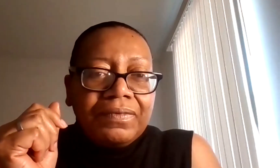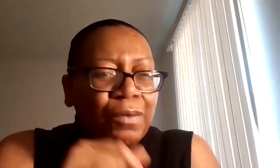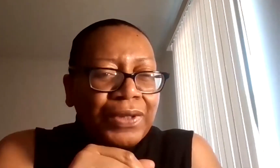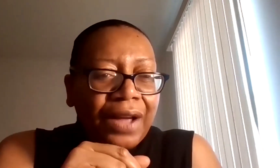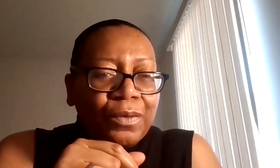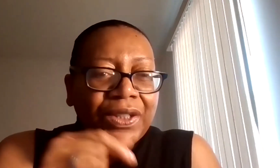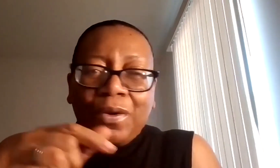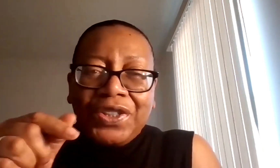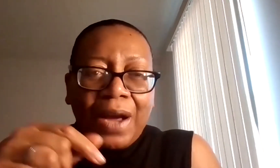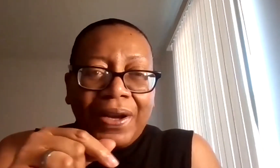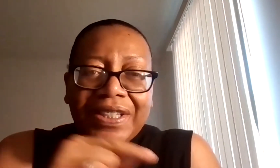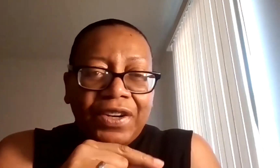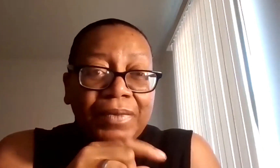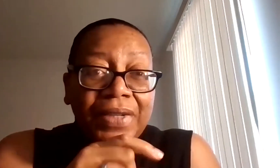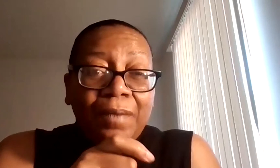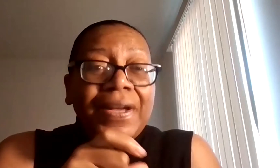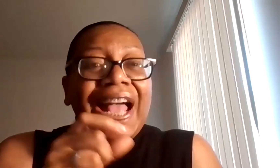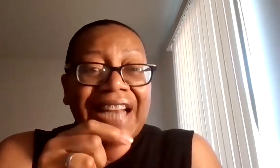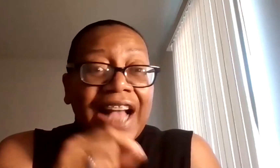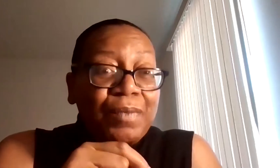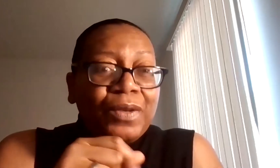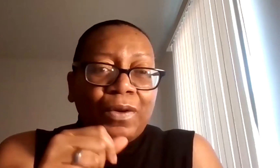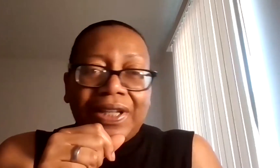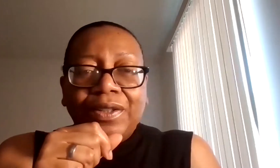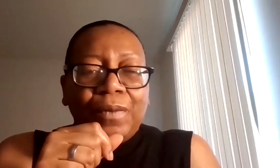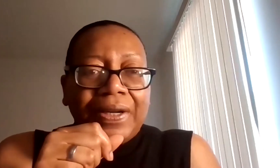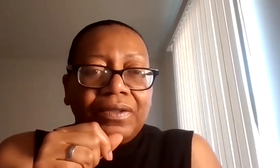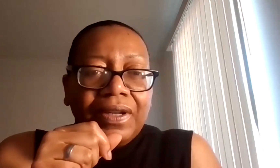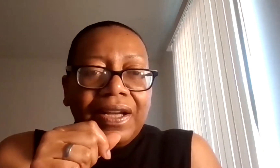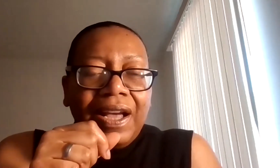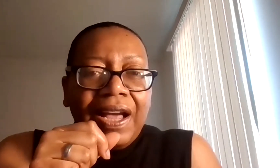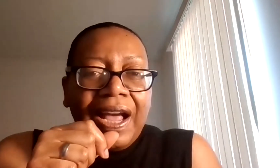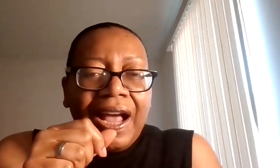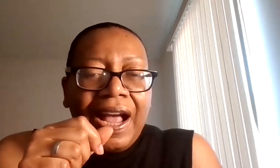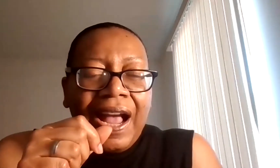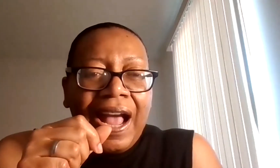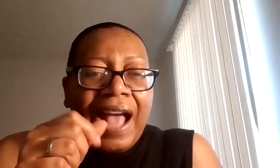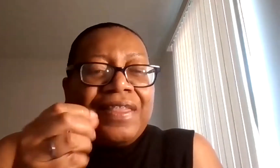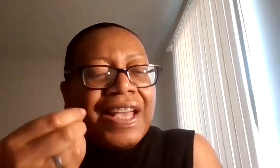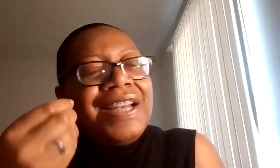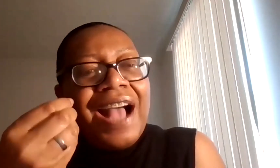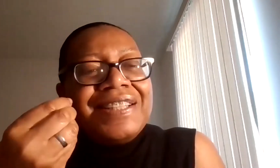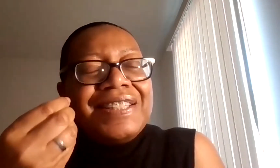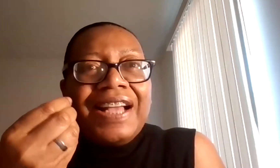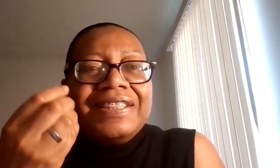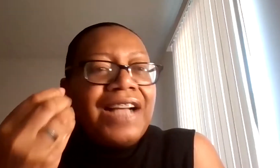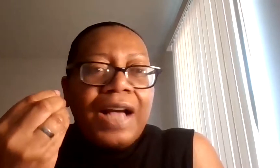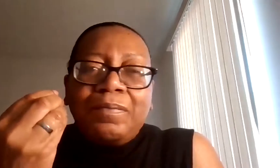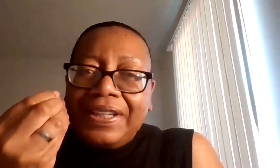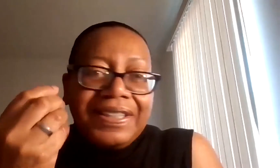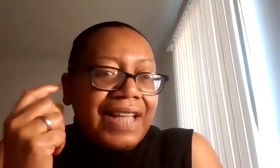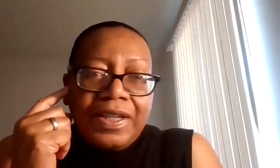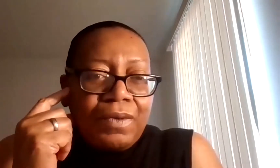Should I roll down the window or should I wait for him to come and ask me to roll down the window? And then I said,